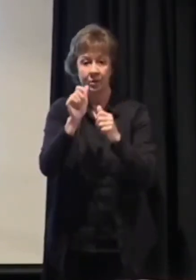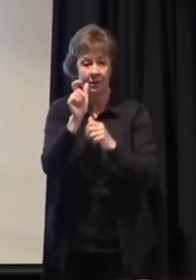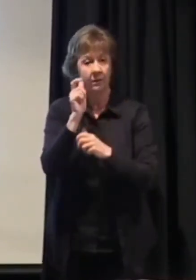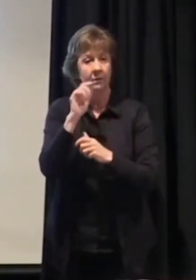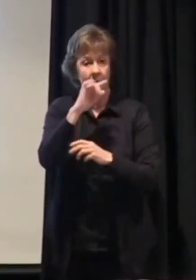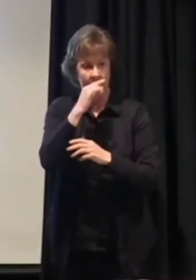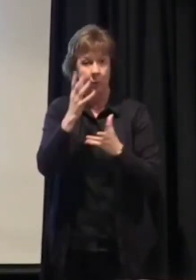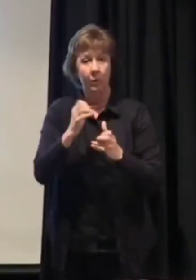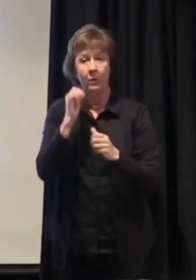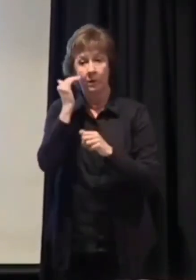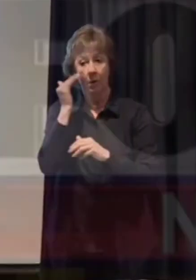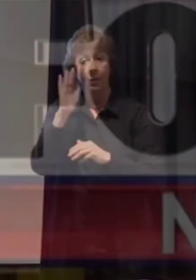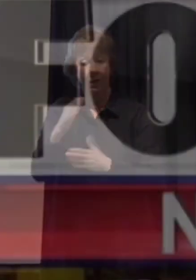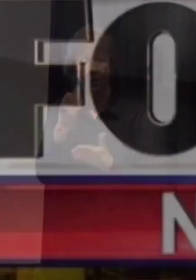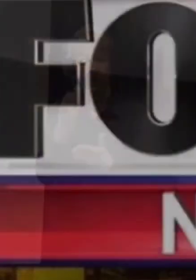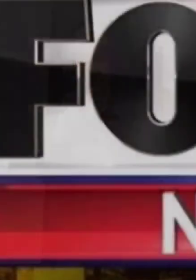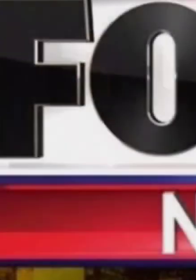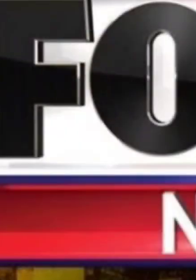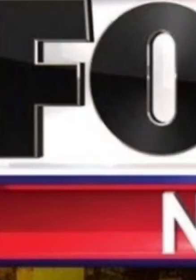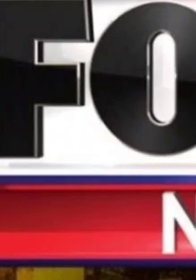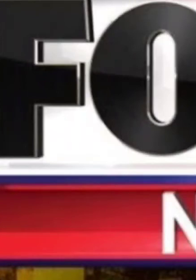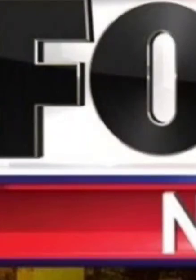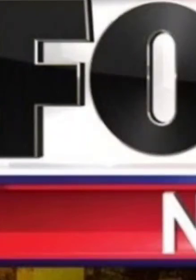is funded and what that will mean for them.